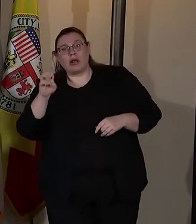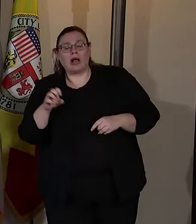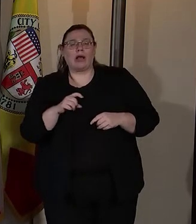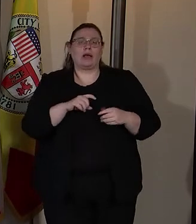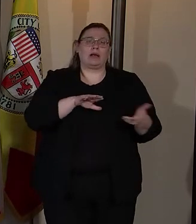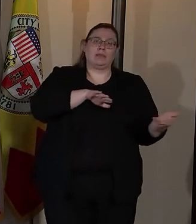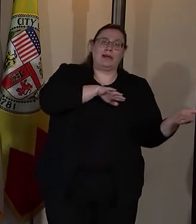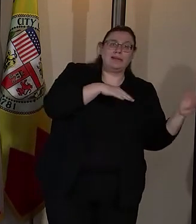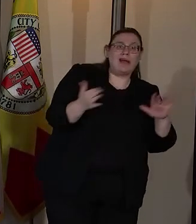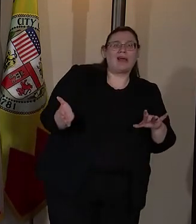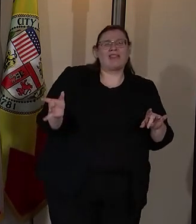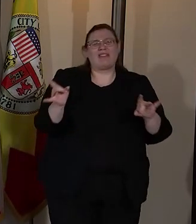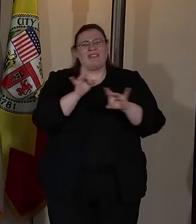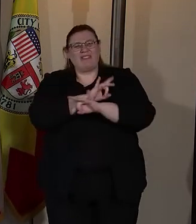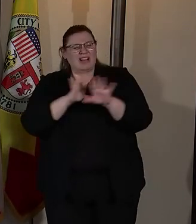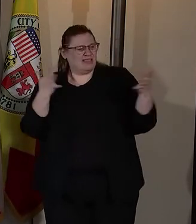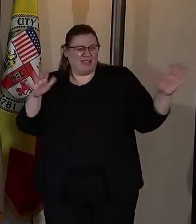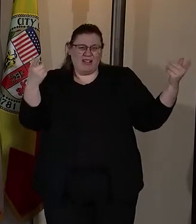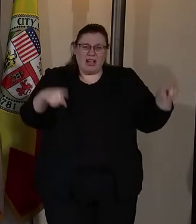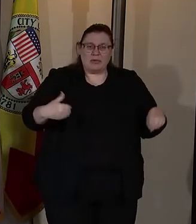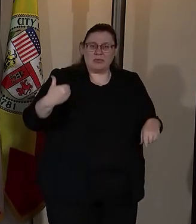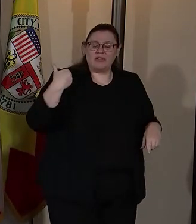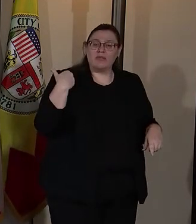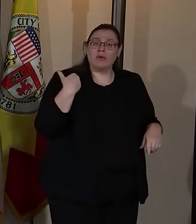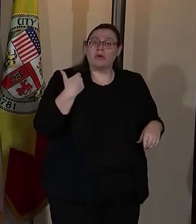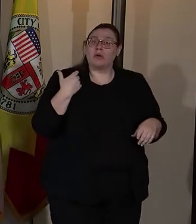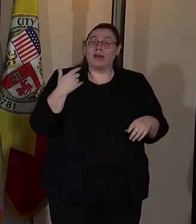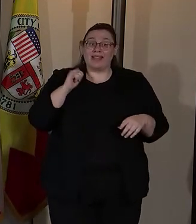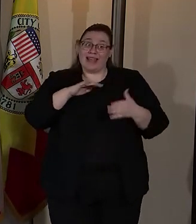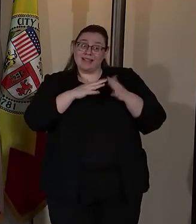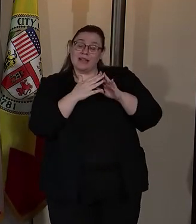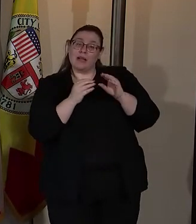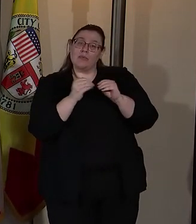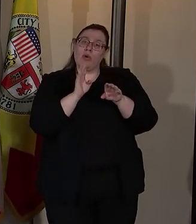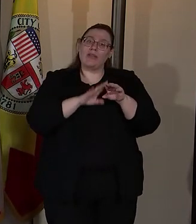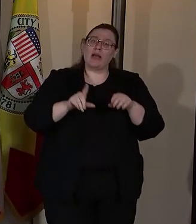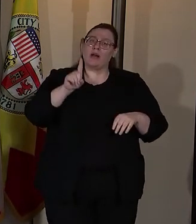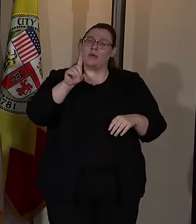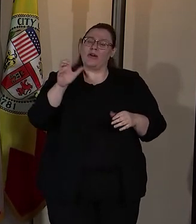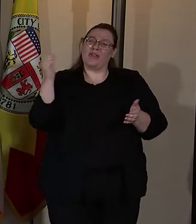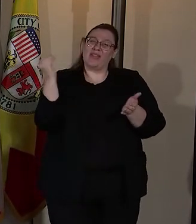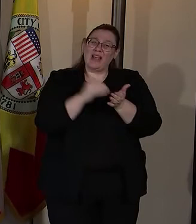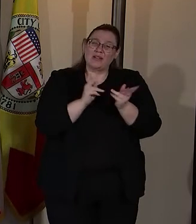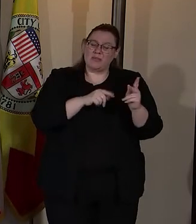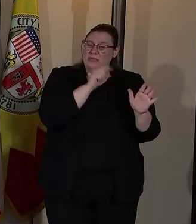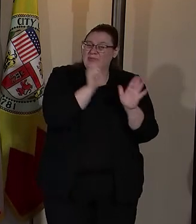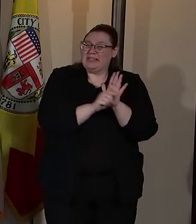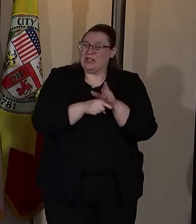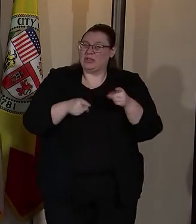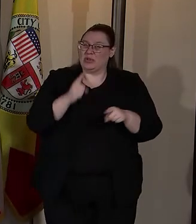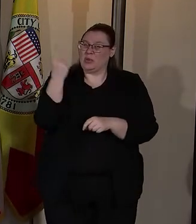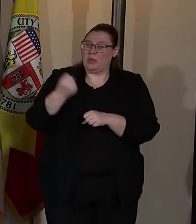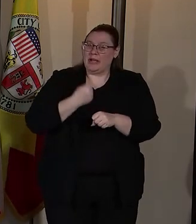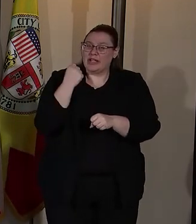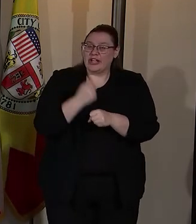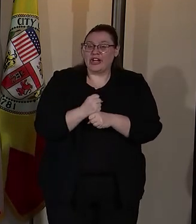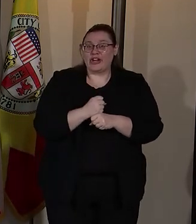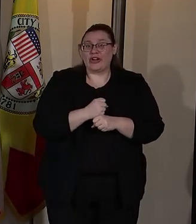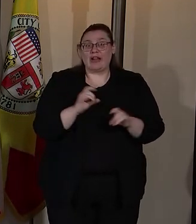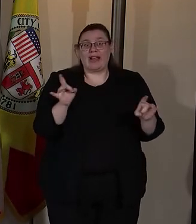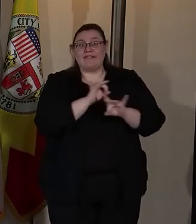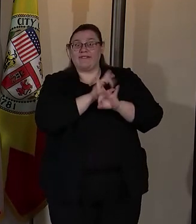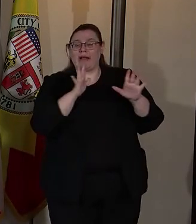and violence we saw in a city that had more than 1,000 homicides in a single year and violence as always